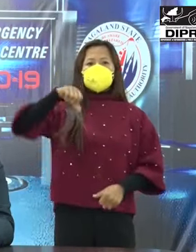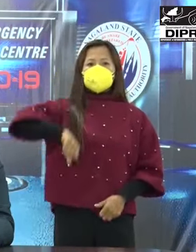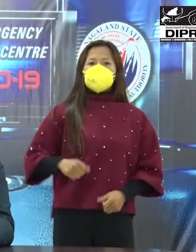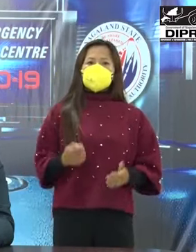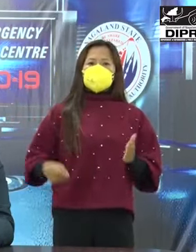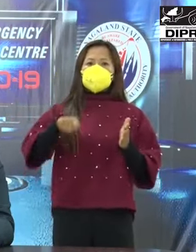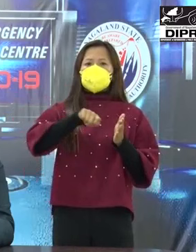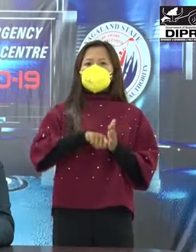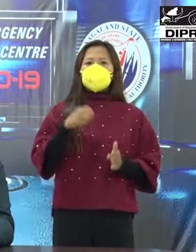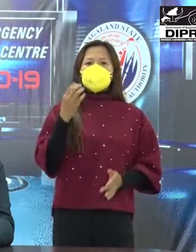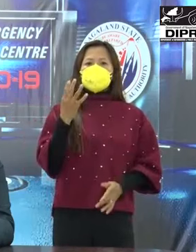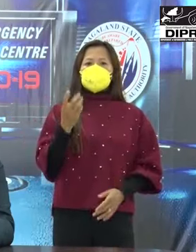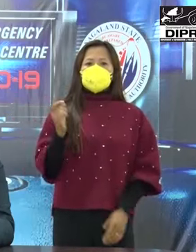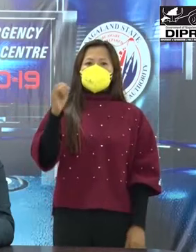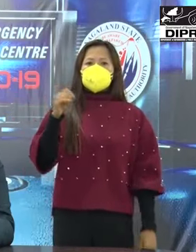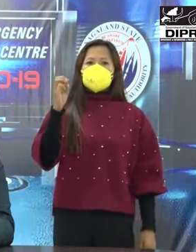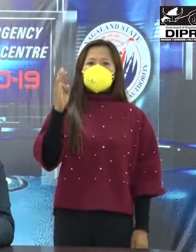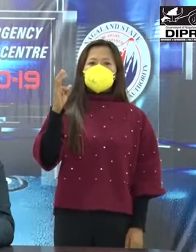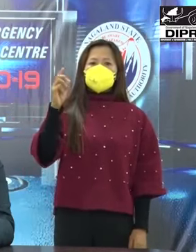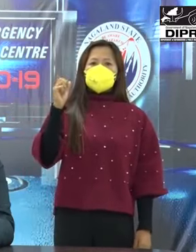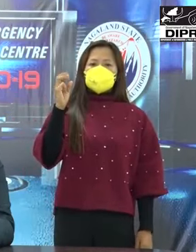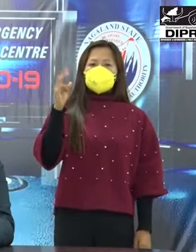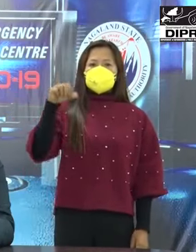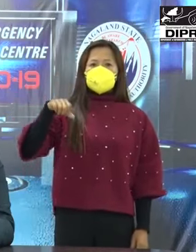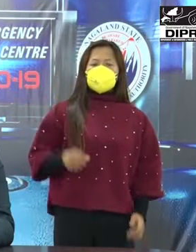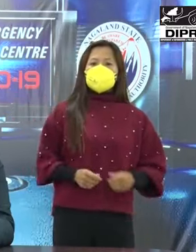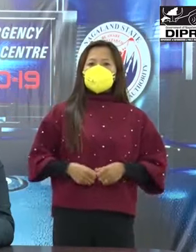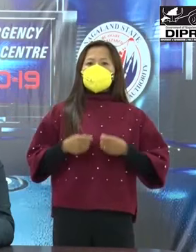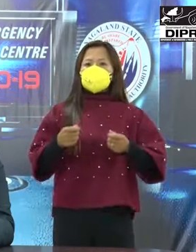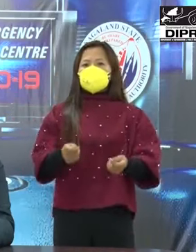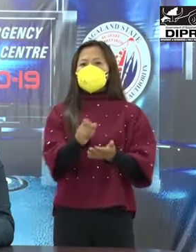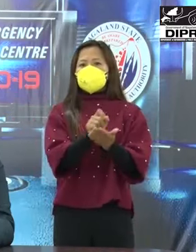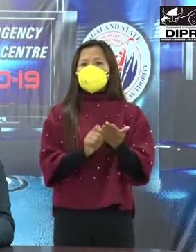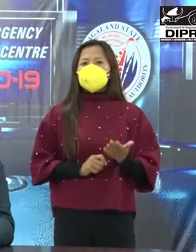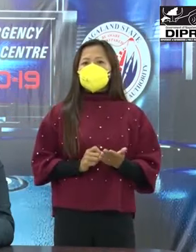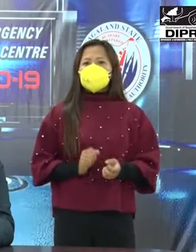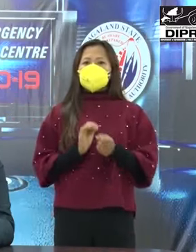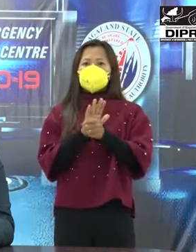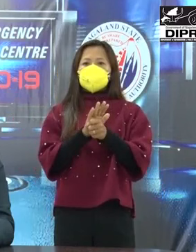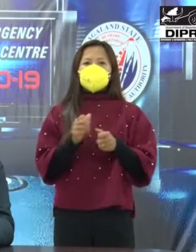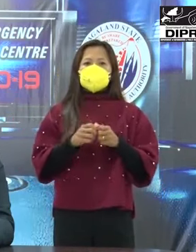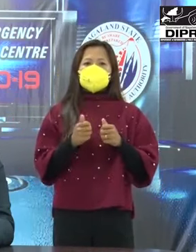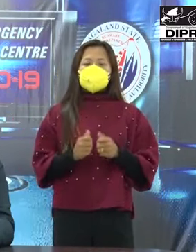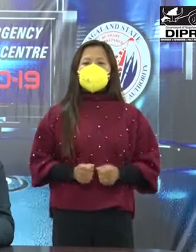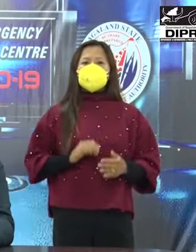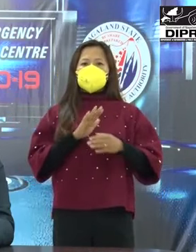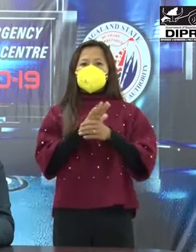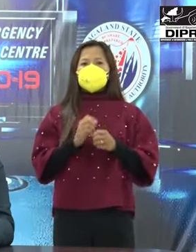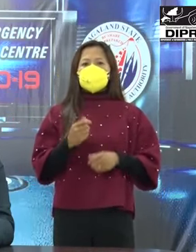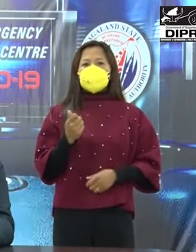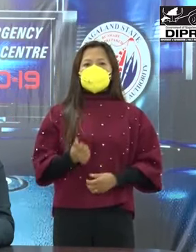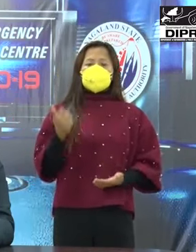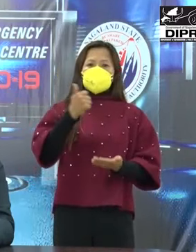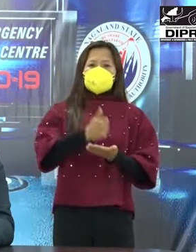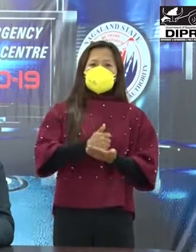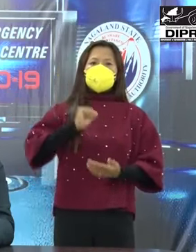applicants have been provided assistance by transferring the amounts to their